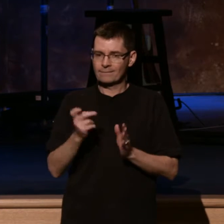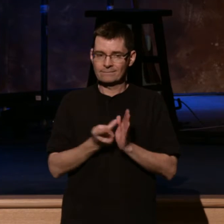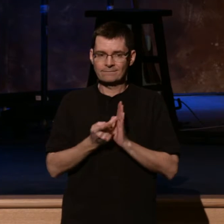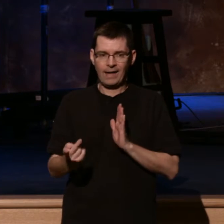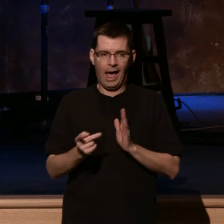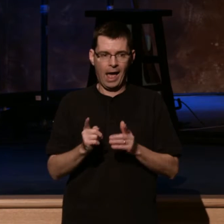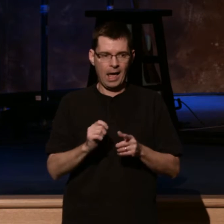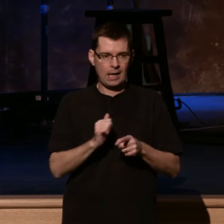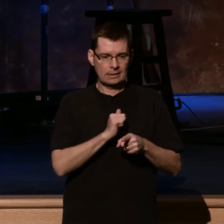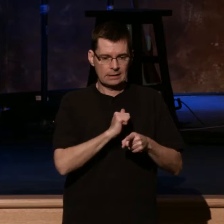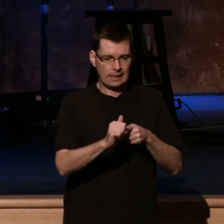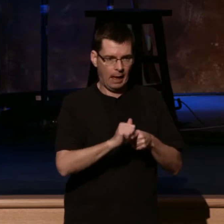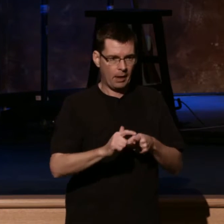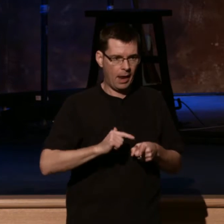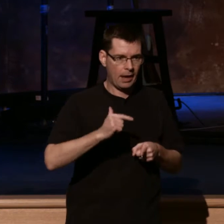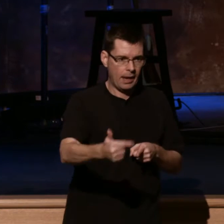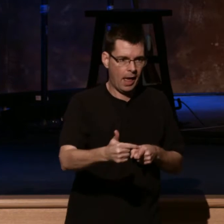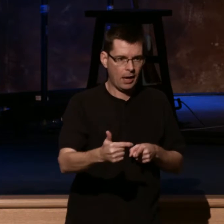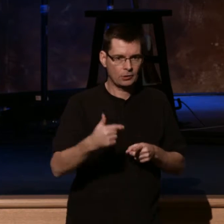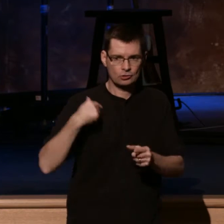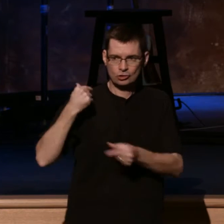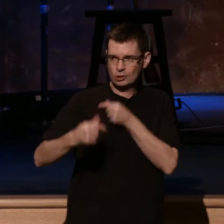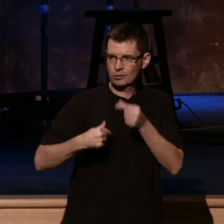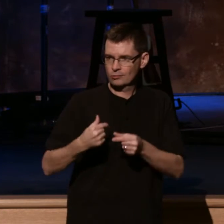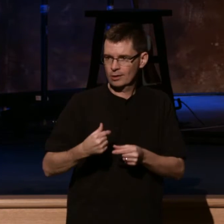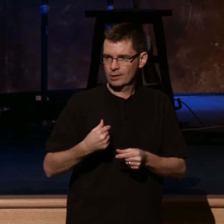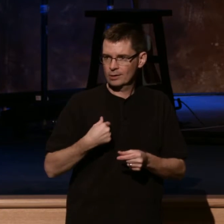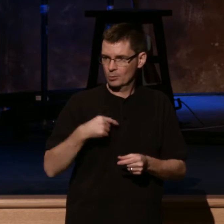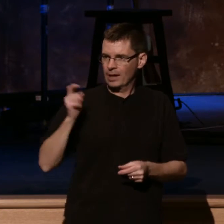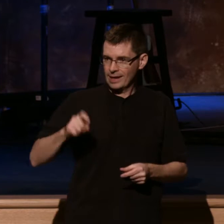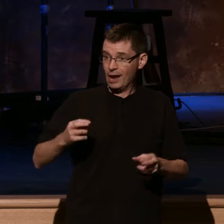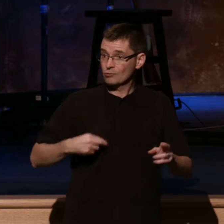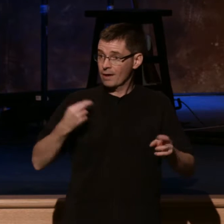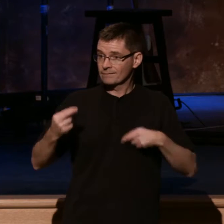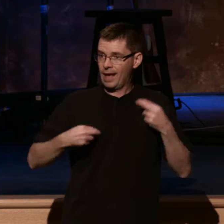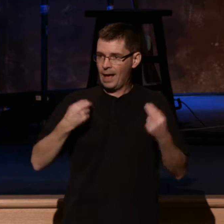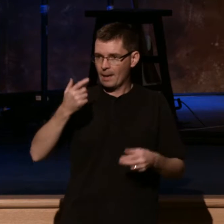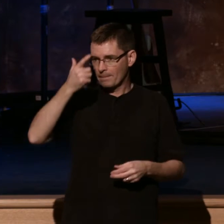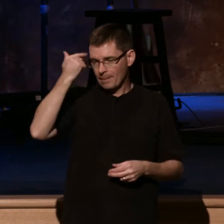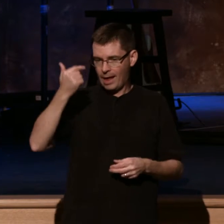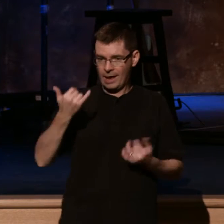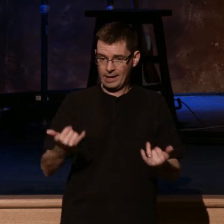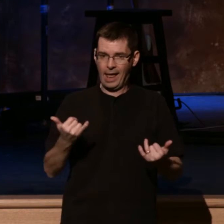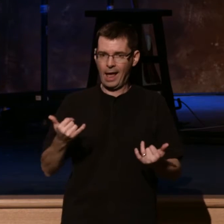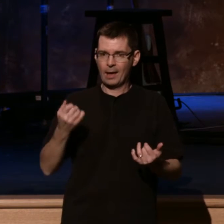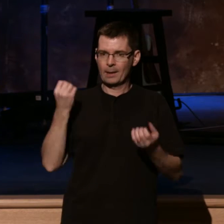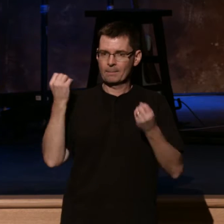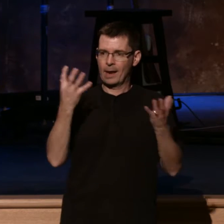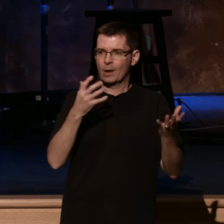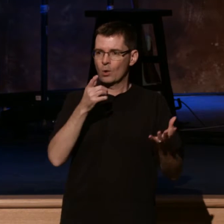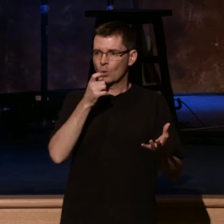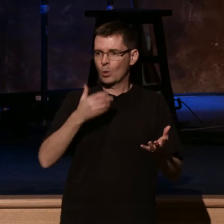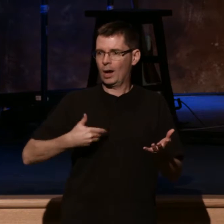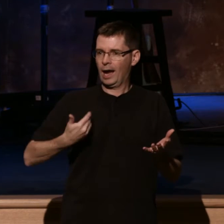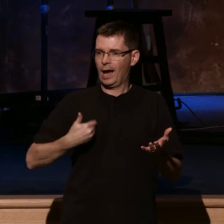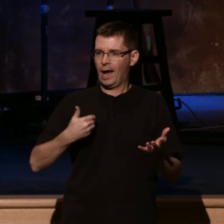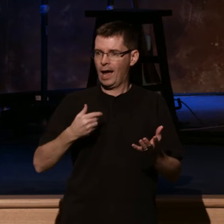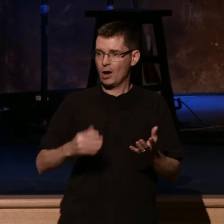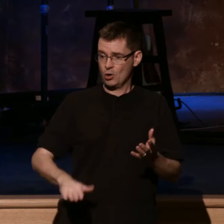And this, again, is why we need revival. He notes that the millennials, many of whom, who grew up in the church, 6 in 10